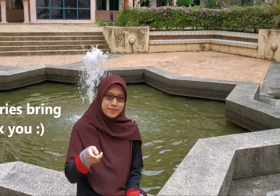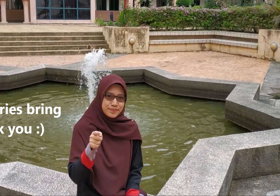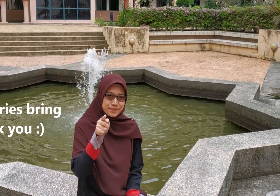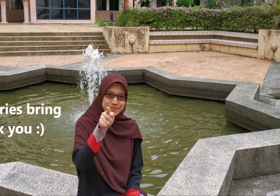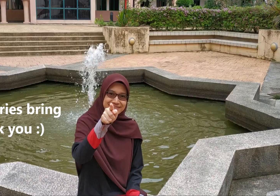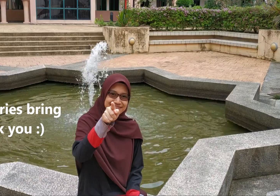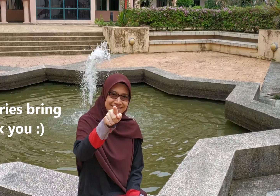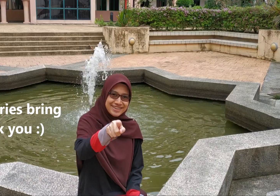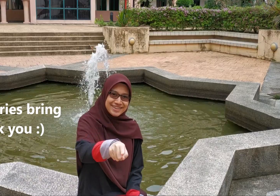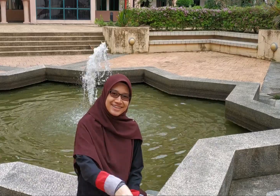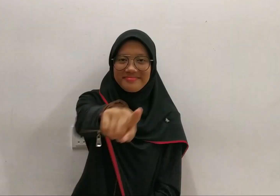memories bring back your